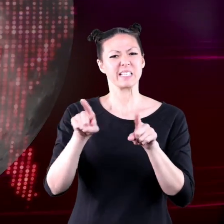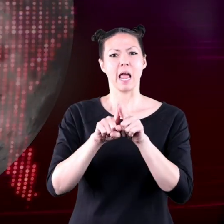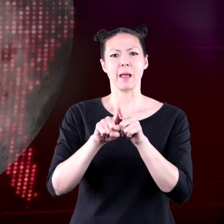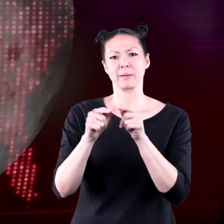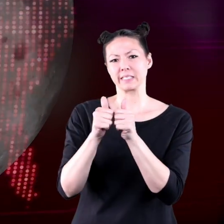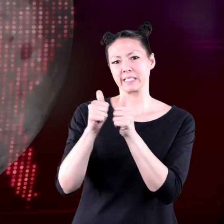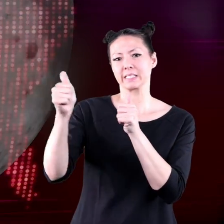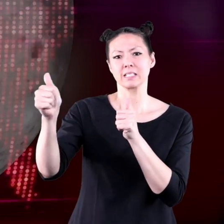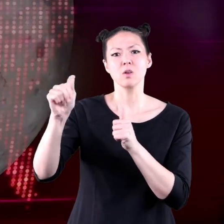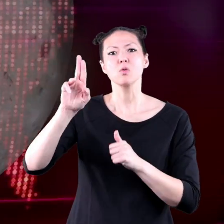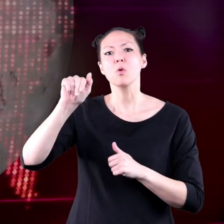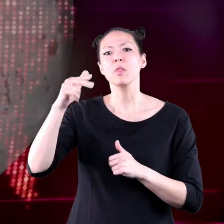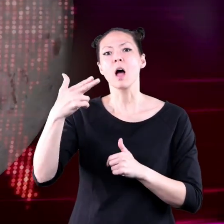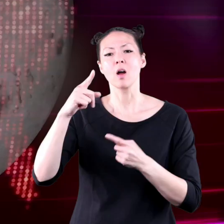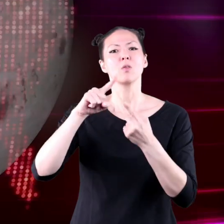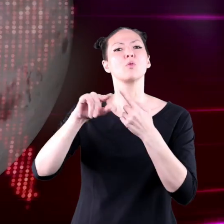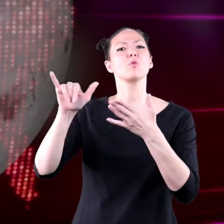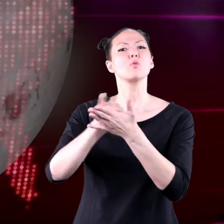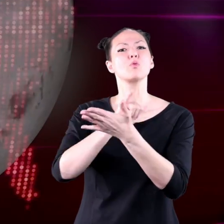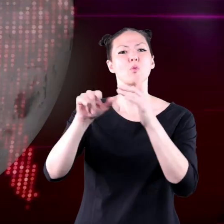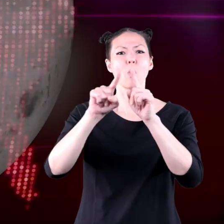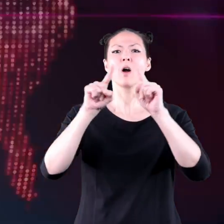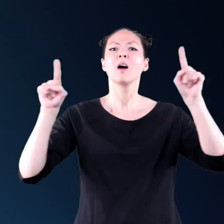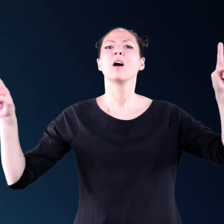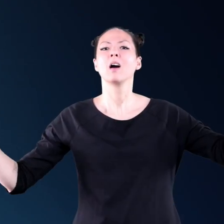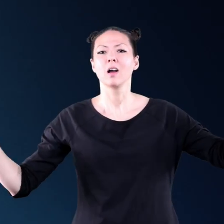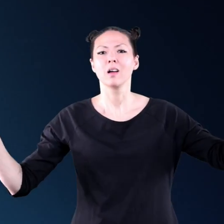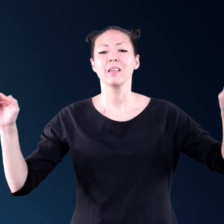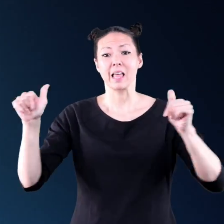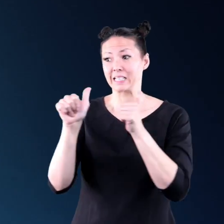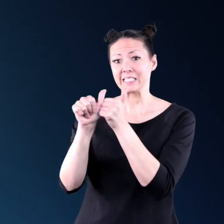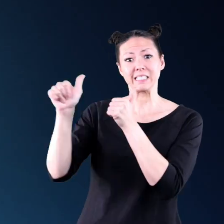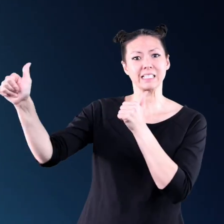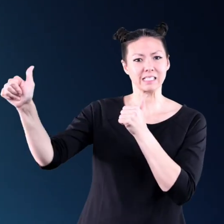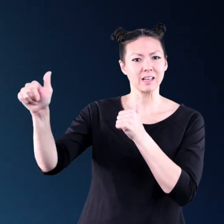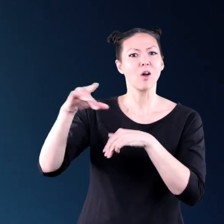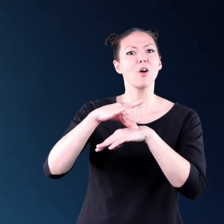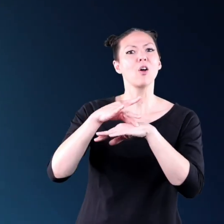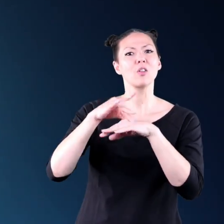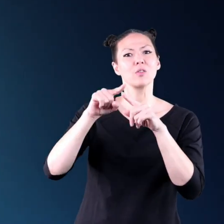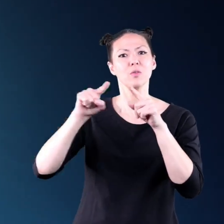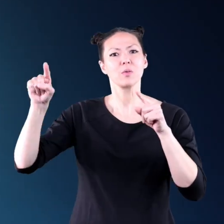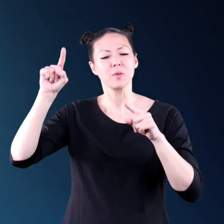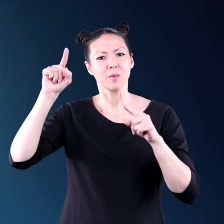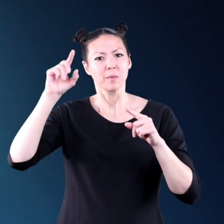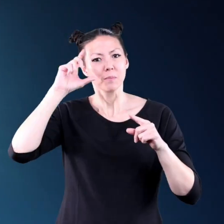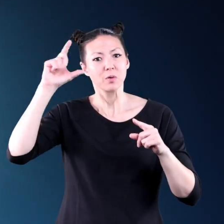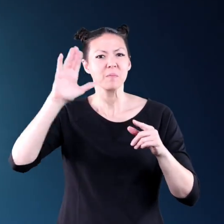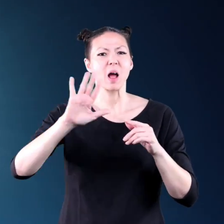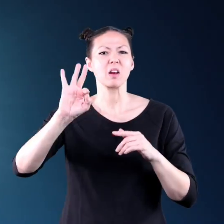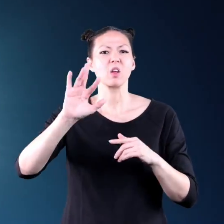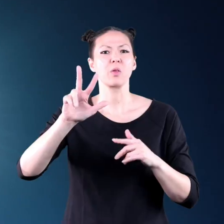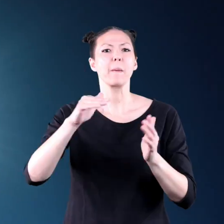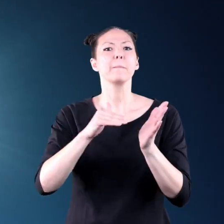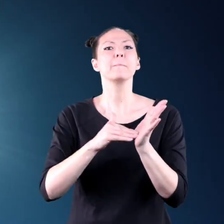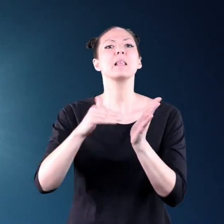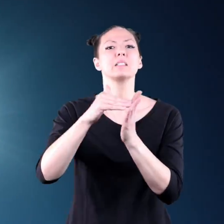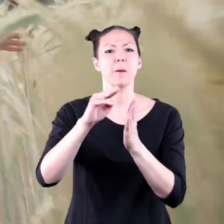utah to new york the distance from earth to the sun is about 93 million miles the